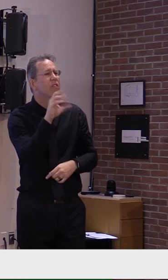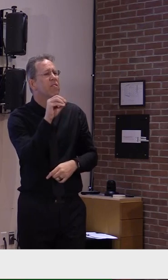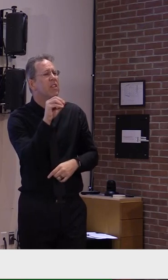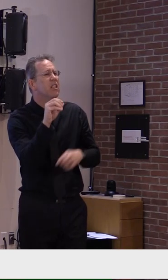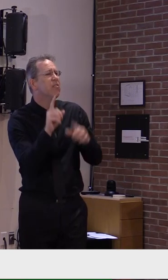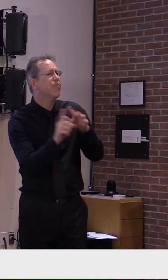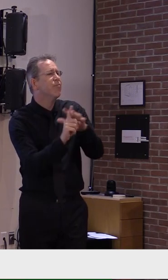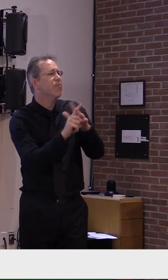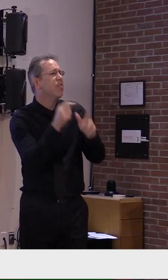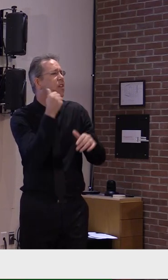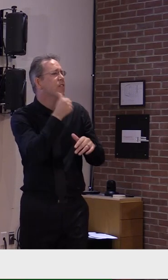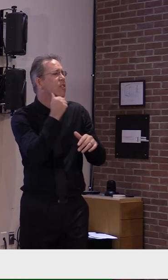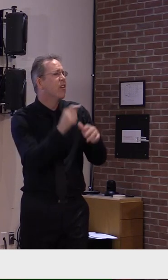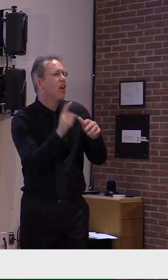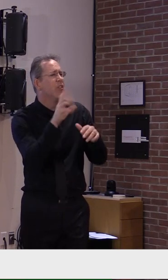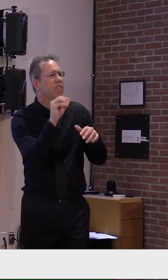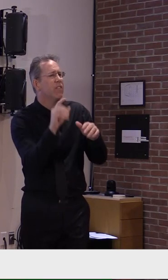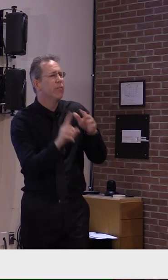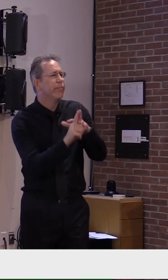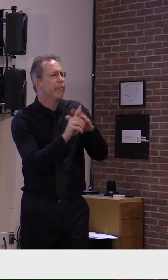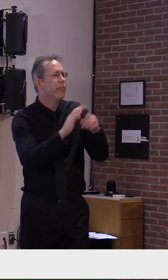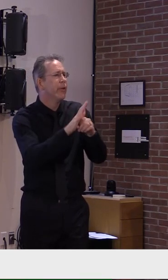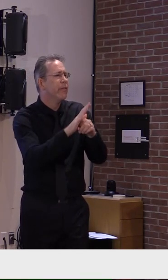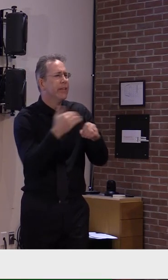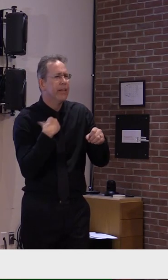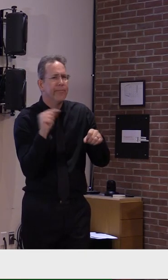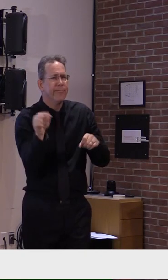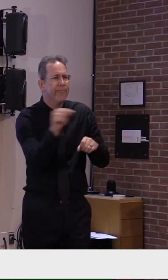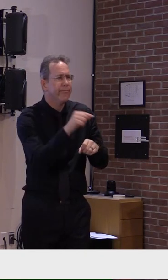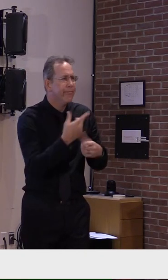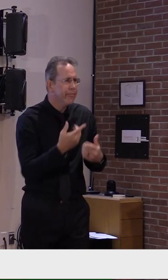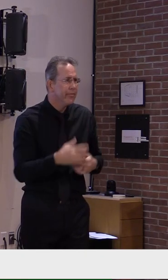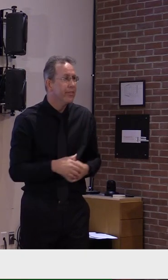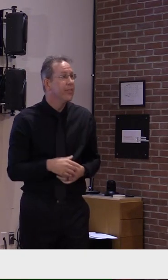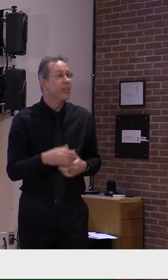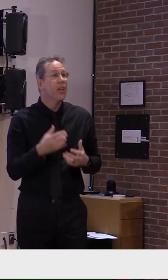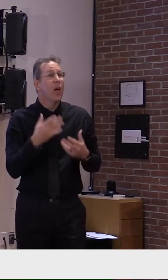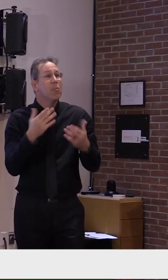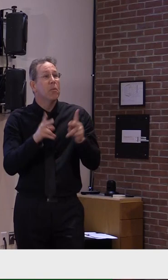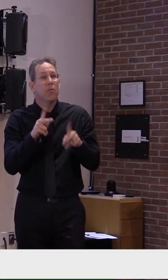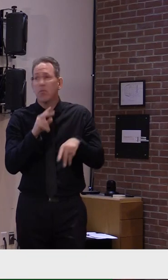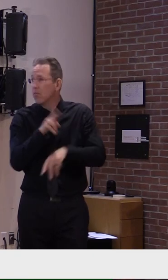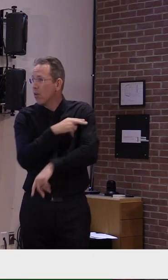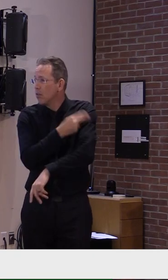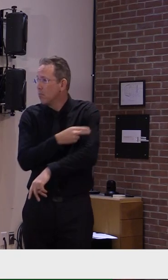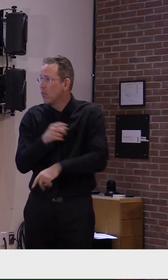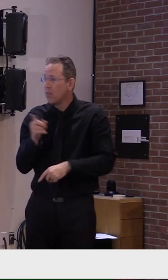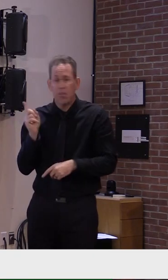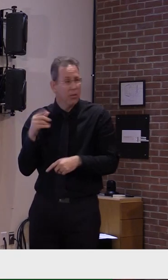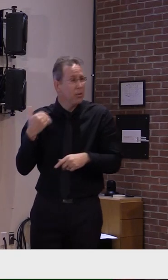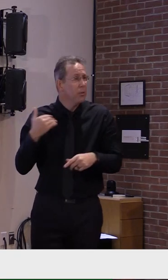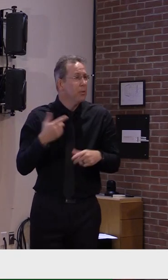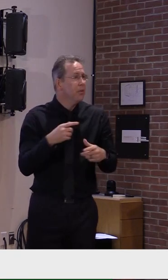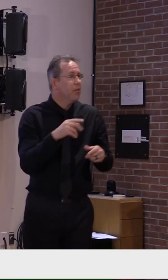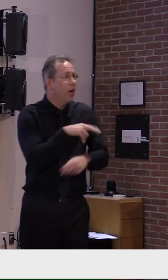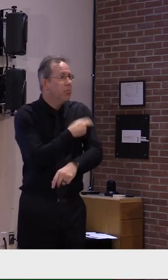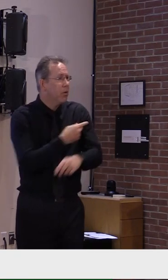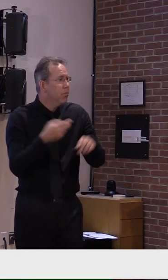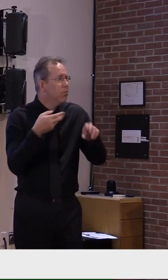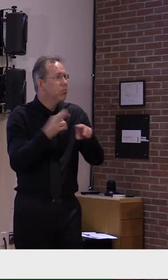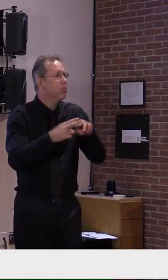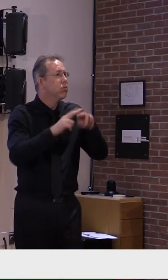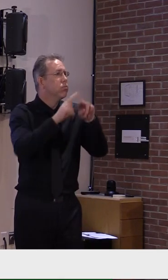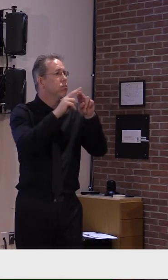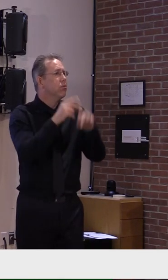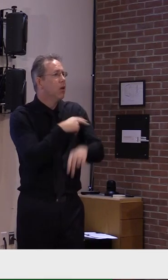to go up. They're the highest they've ever been throughout the pandemic, just around 70,000 people in the hospital. And our fatality